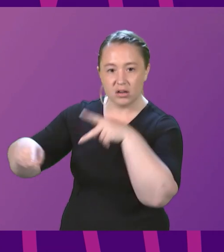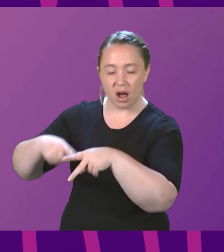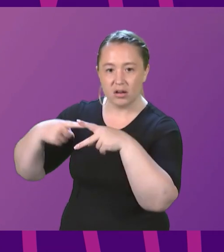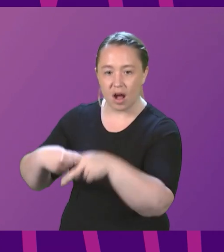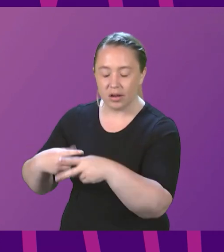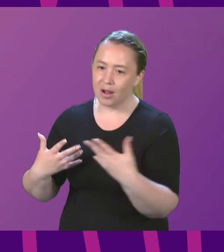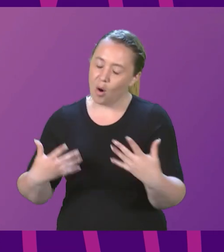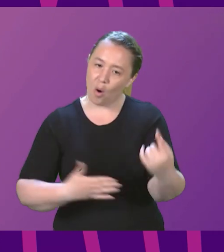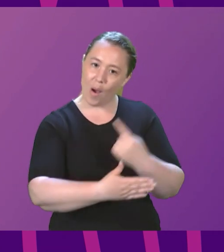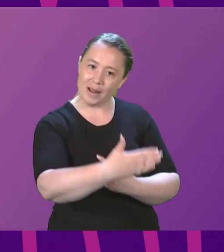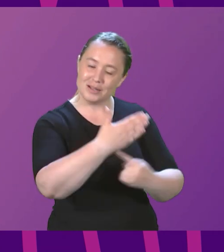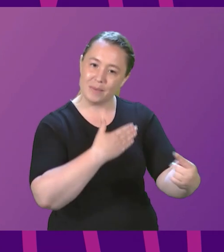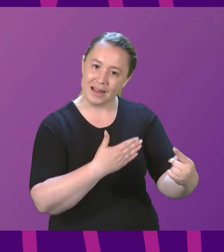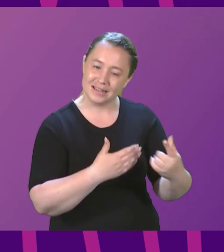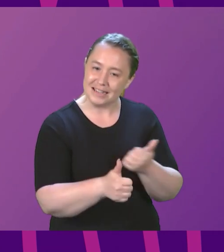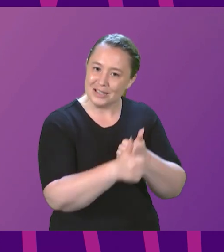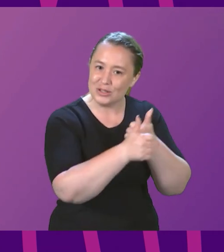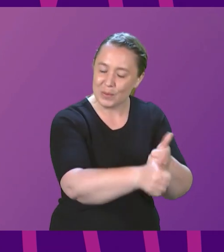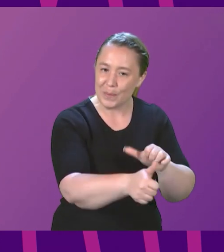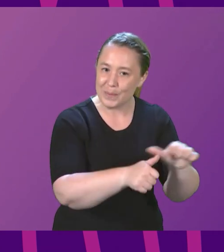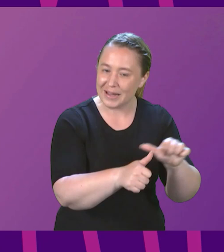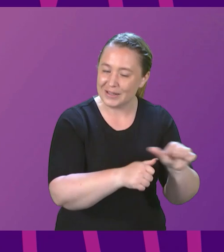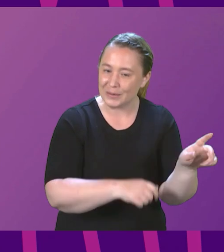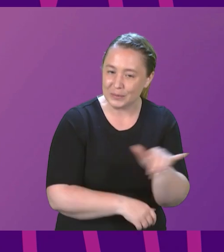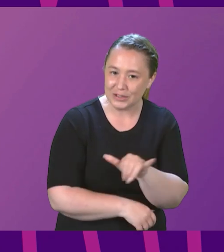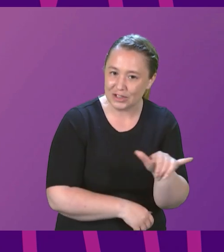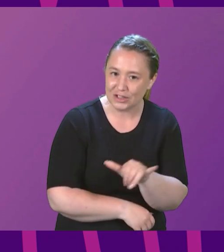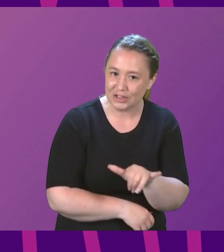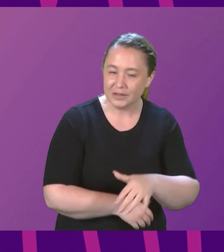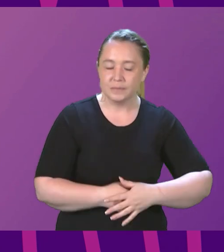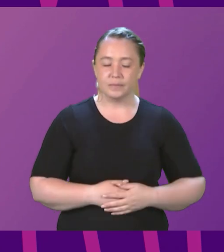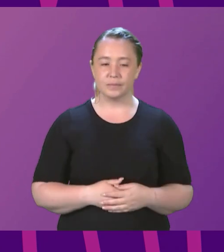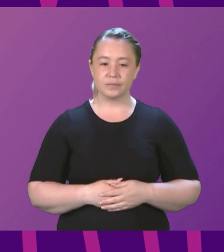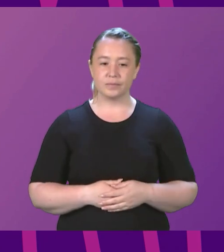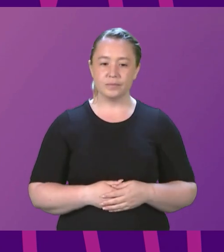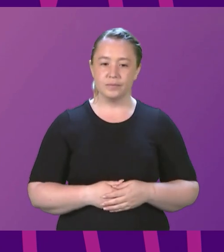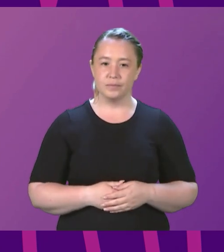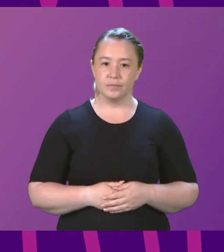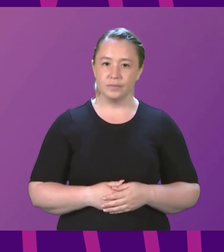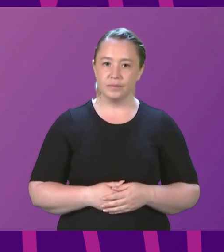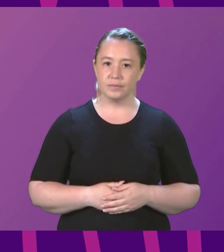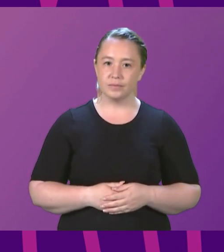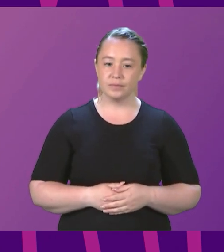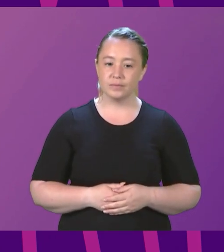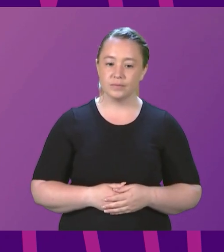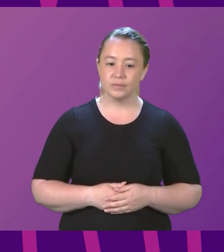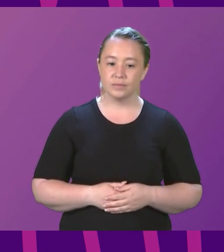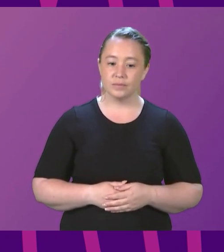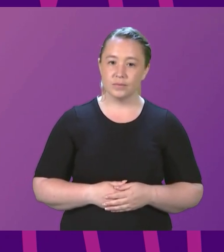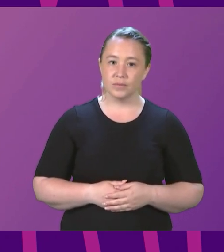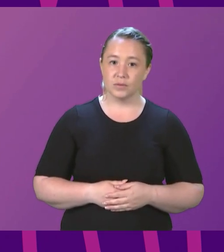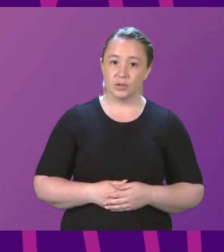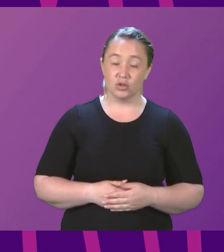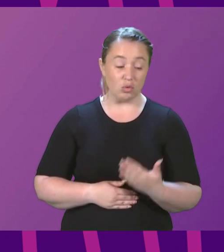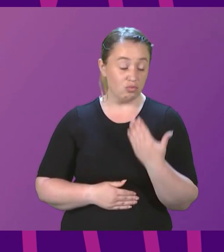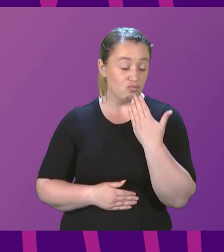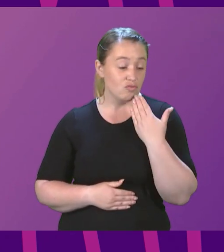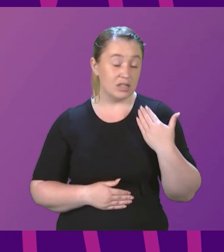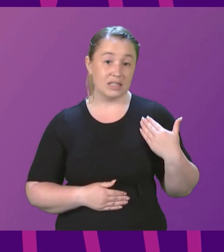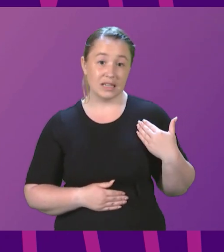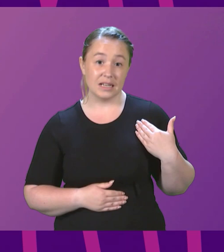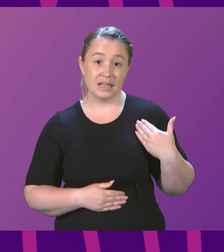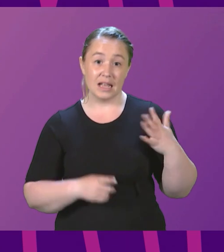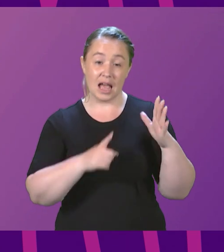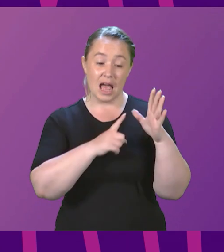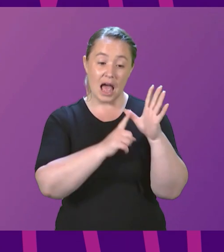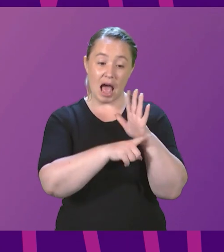parliament at every opportunity? And finally, presiding officer, it's not that many years ago that Alex Cole